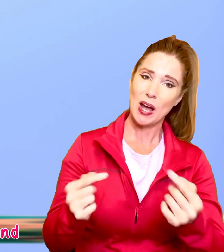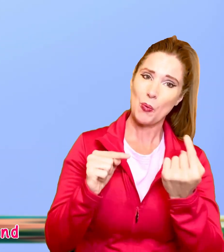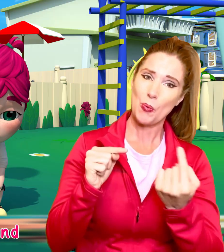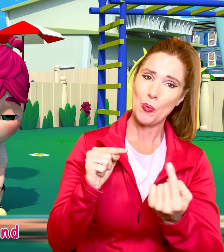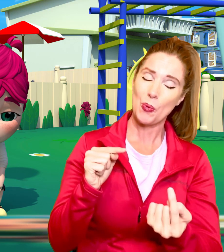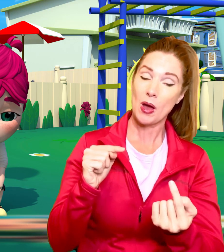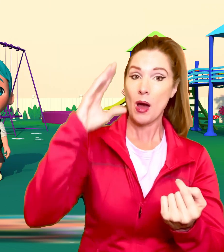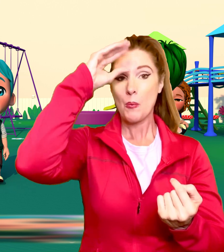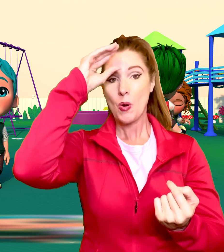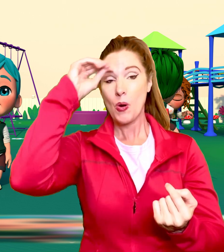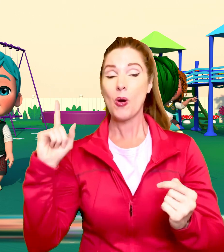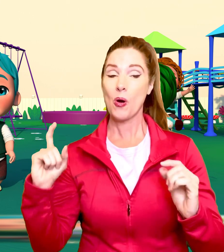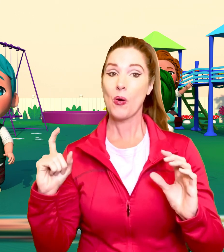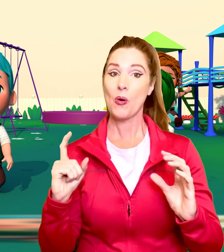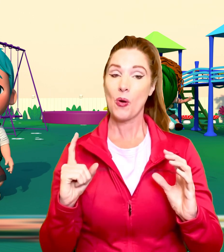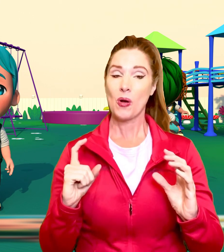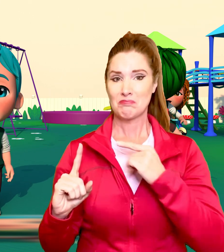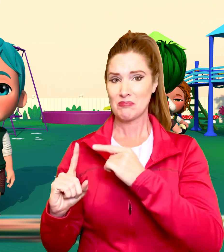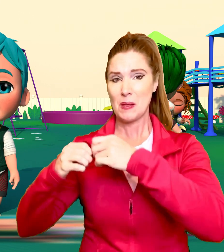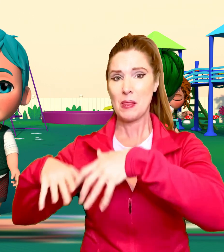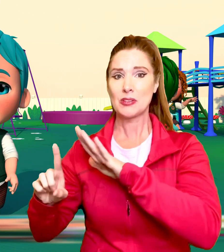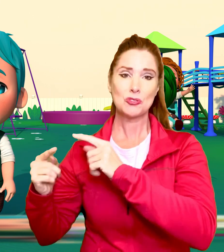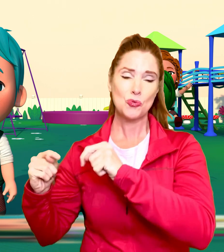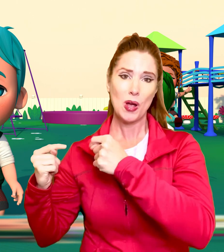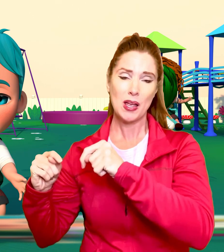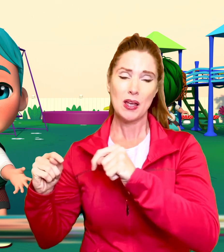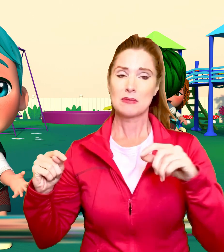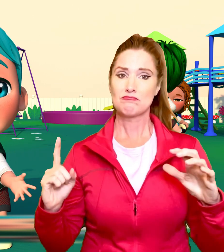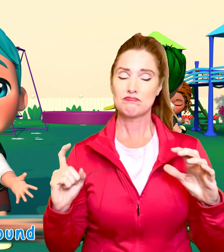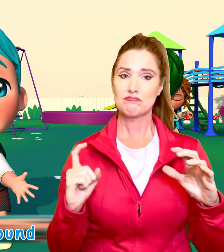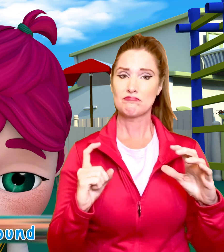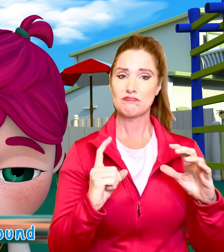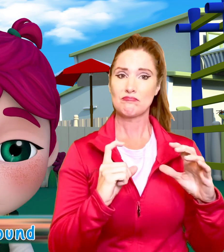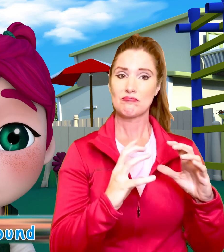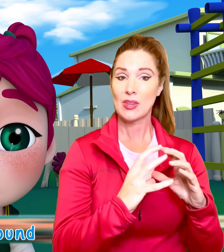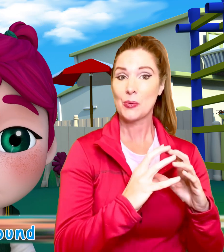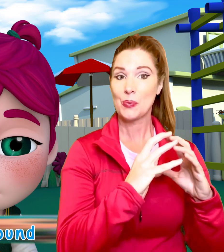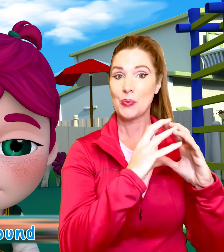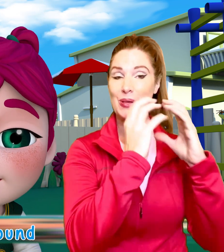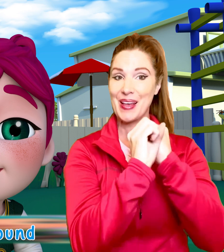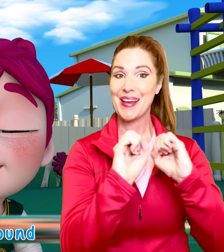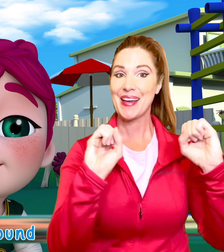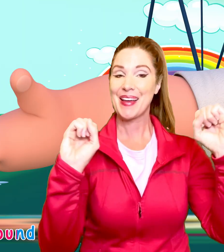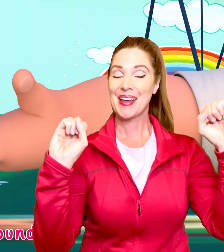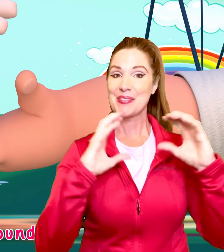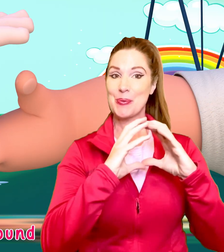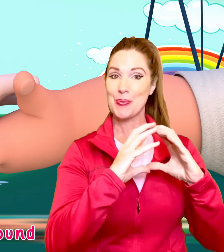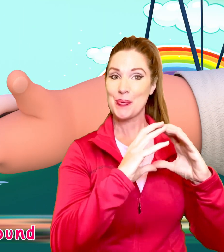Along came a boy Who had lost his toy He held it up safe and sound